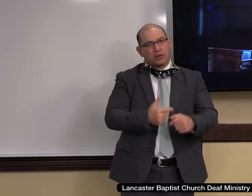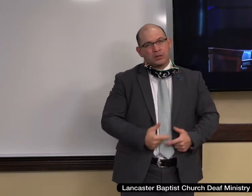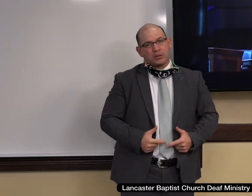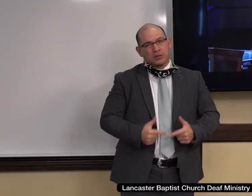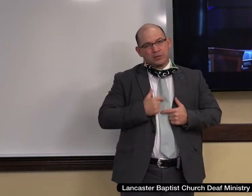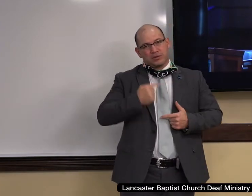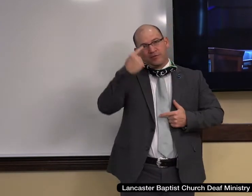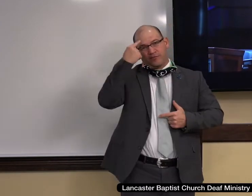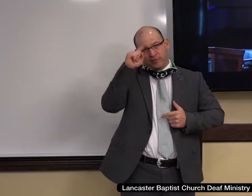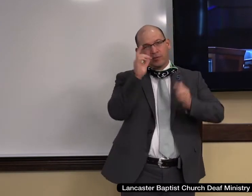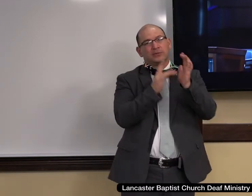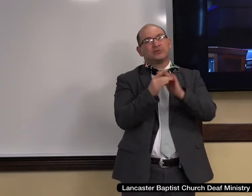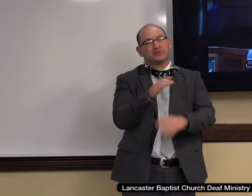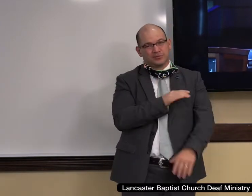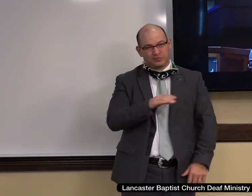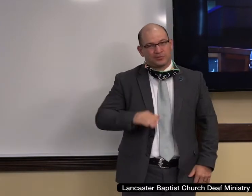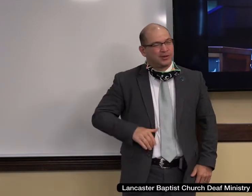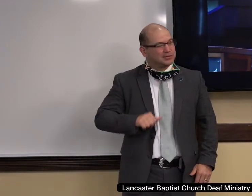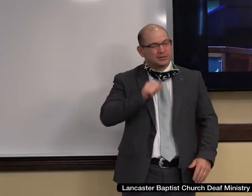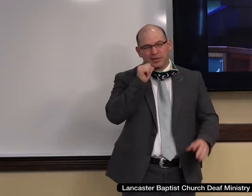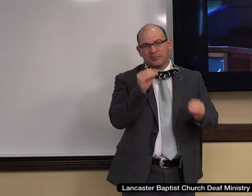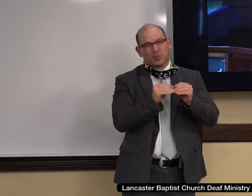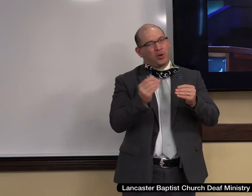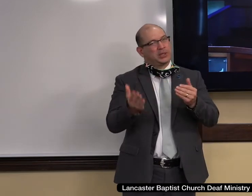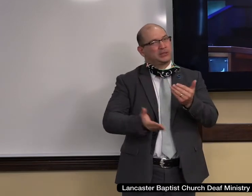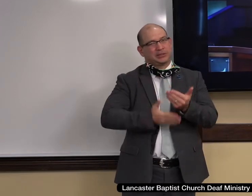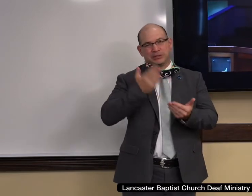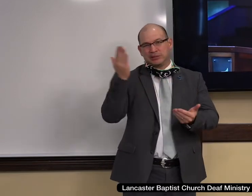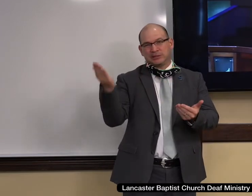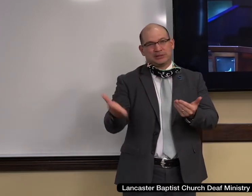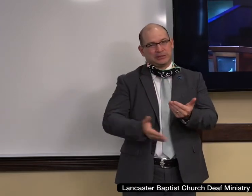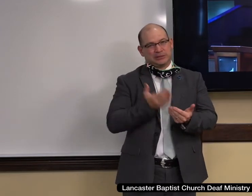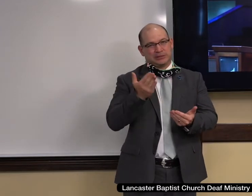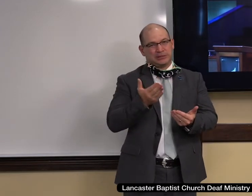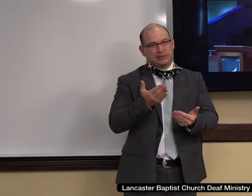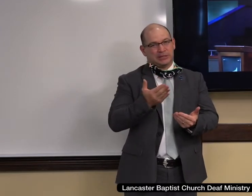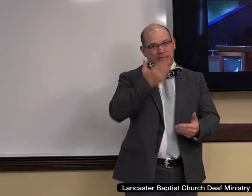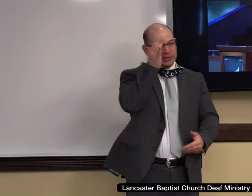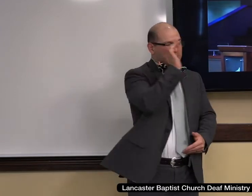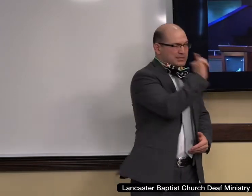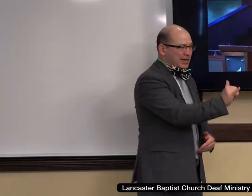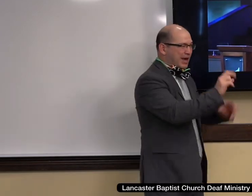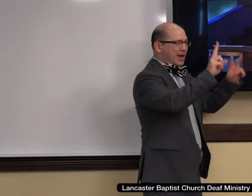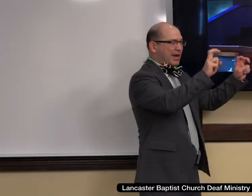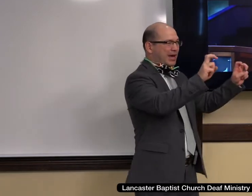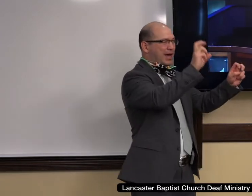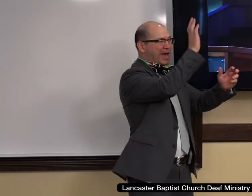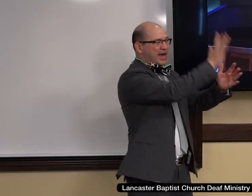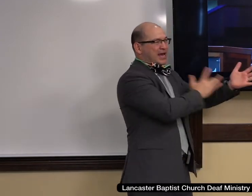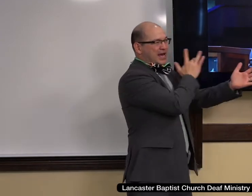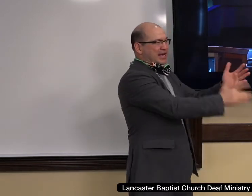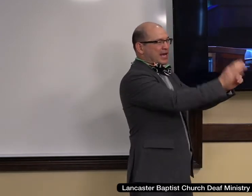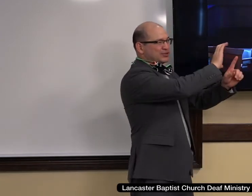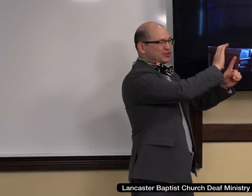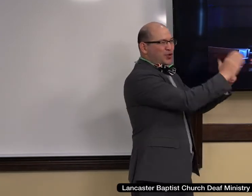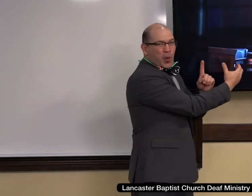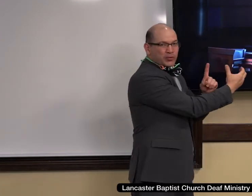purging in these days. And as we live in this cancel culture, if you don't tolerate, if you don't even promote and